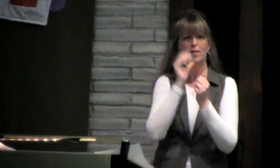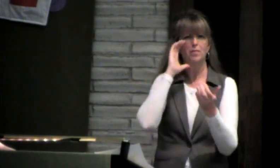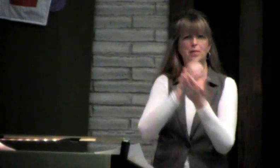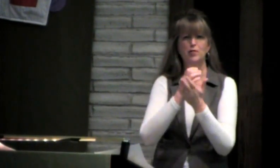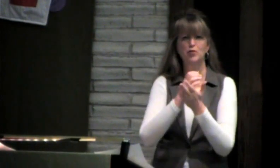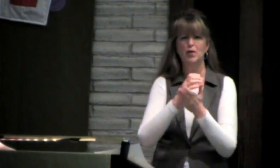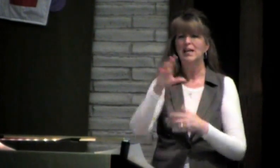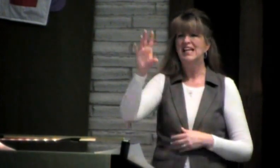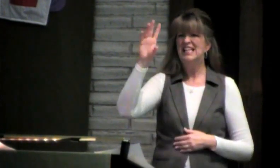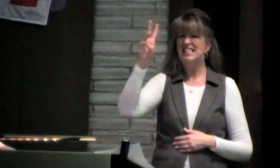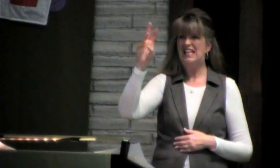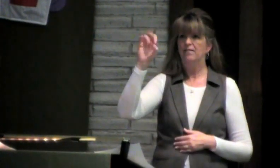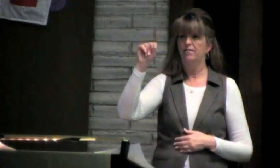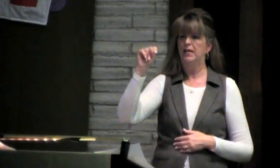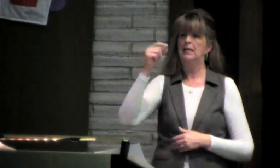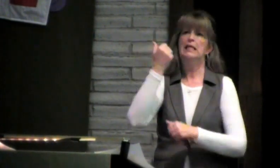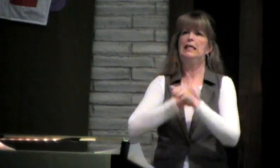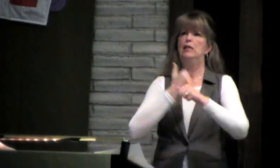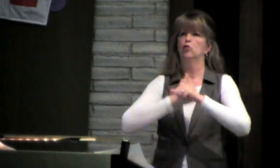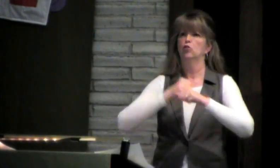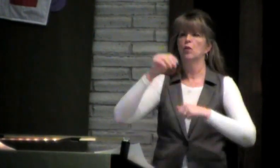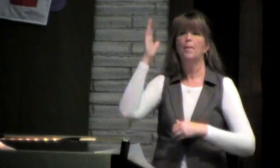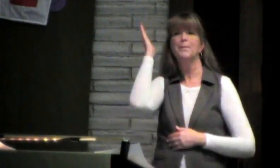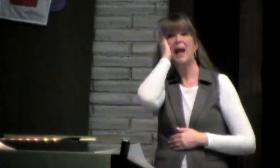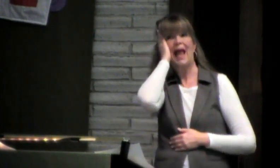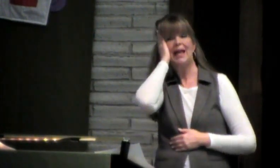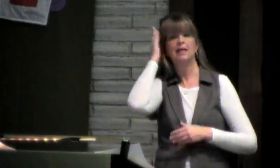I think I talked about this before, but it measured six feet.